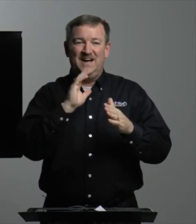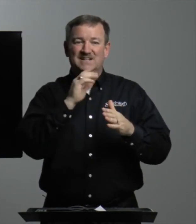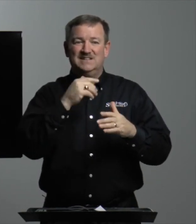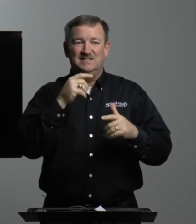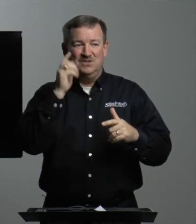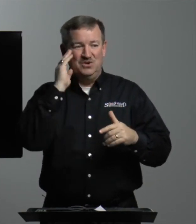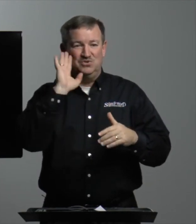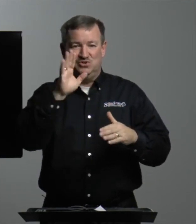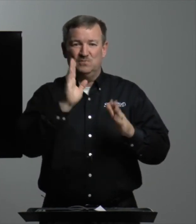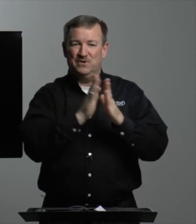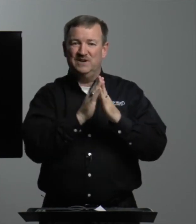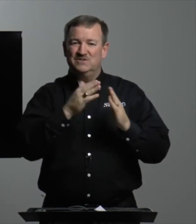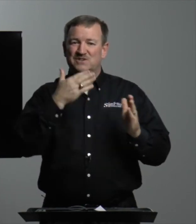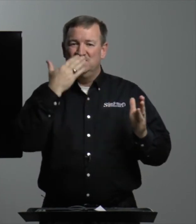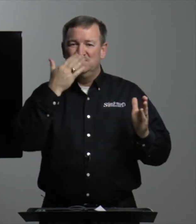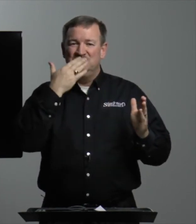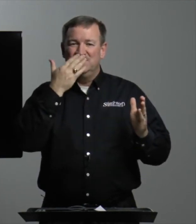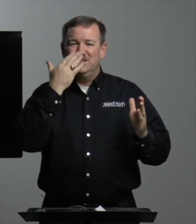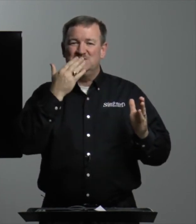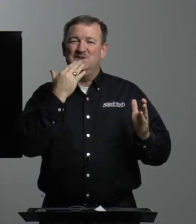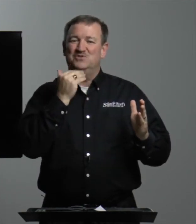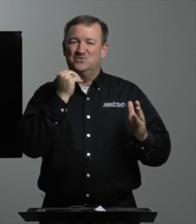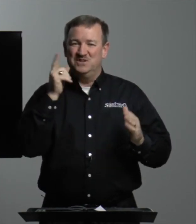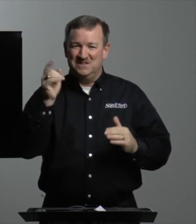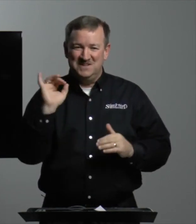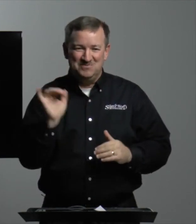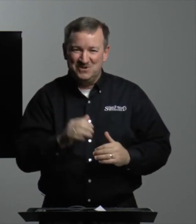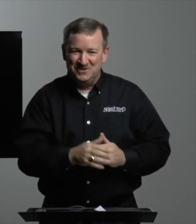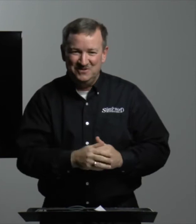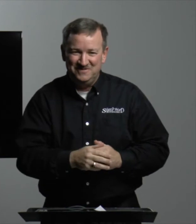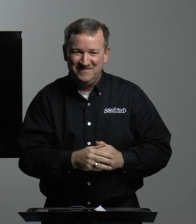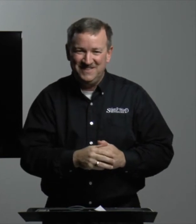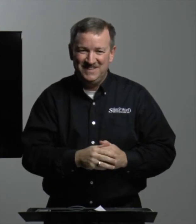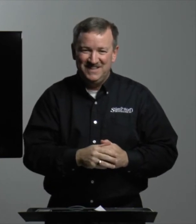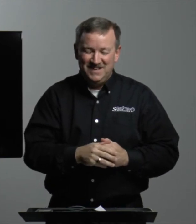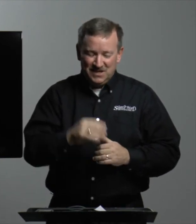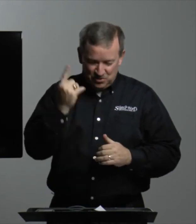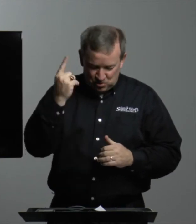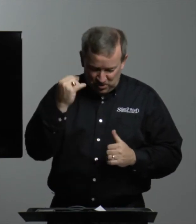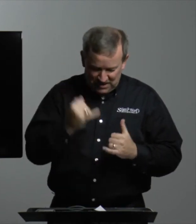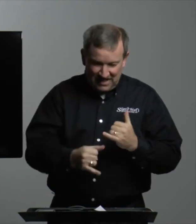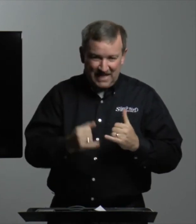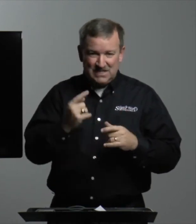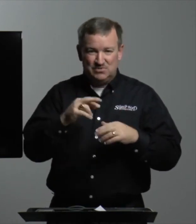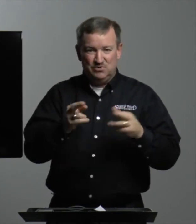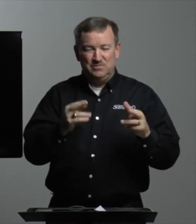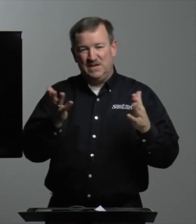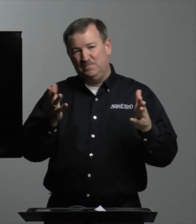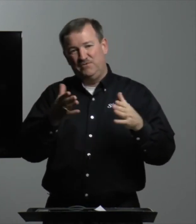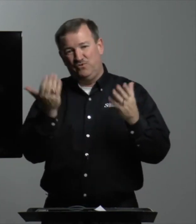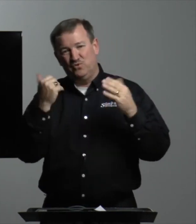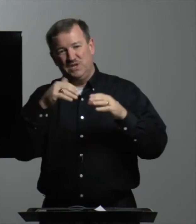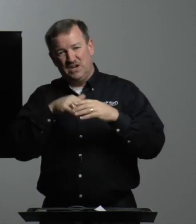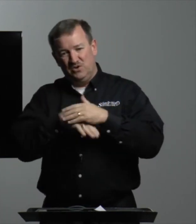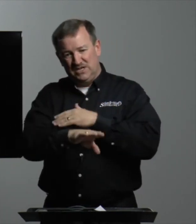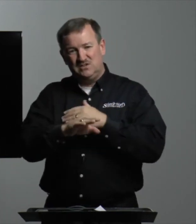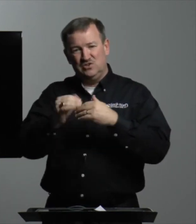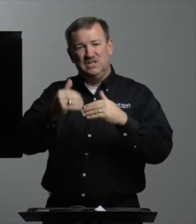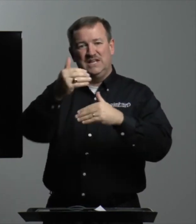God knows your prayers. They smell sweet to him too. There's one last room. Now, before we go into the